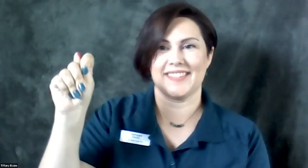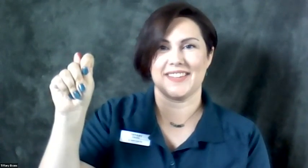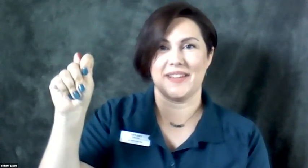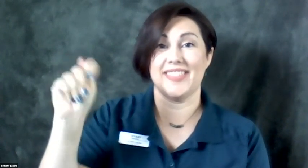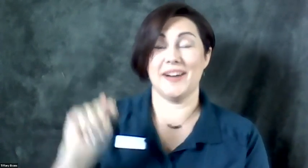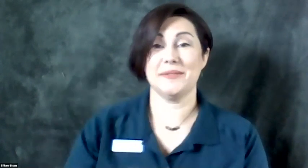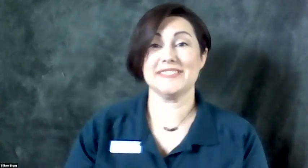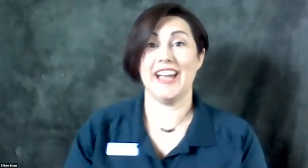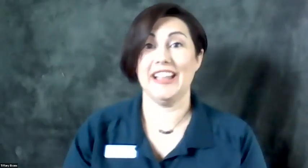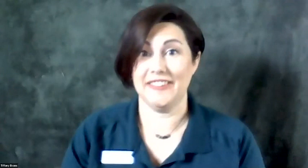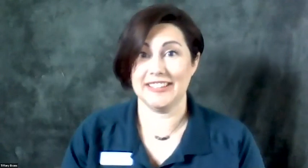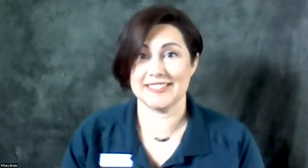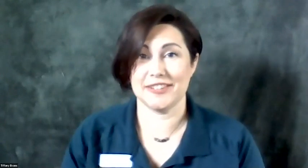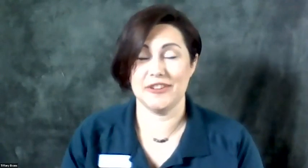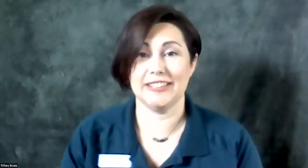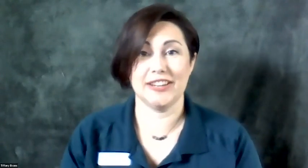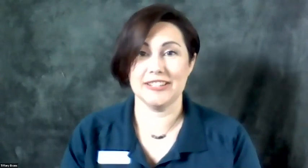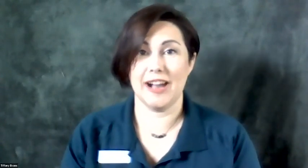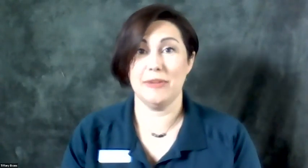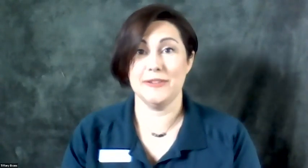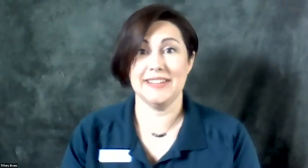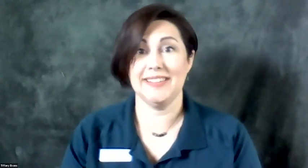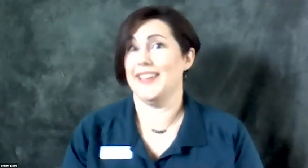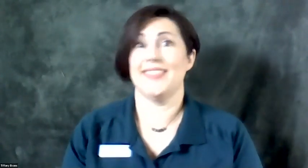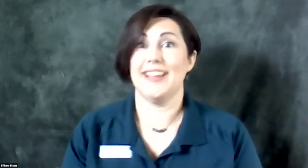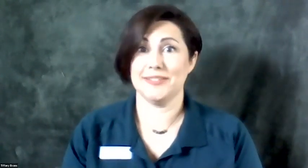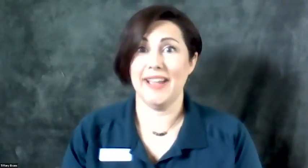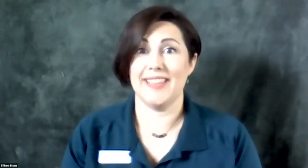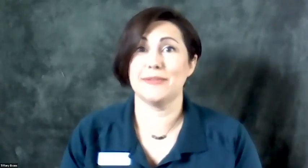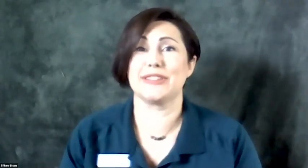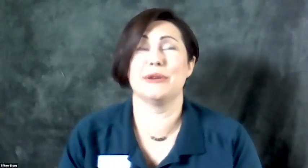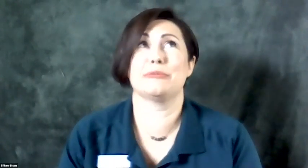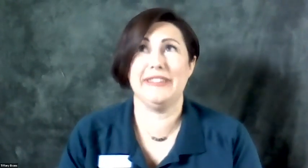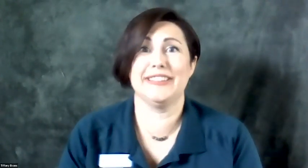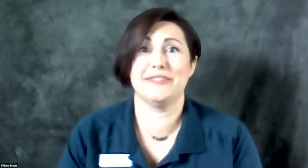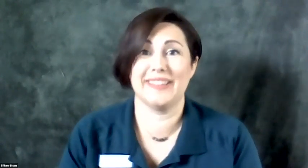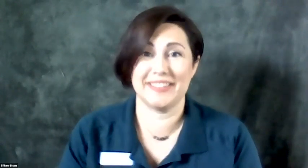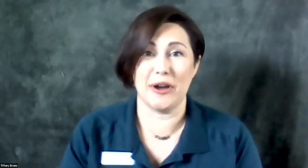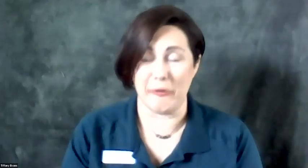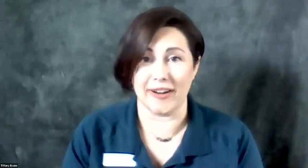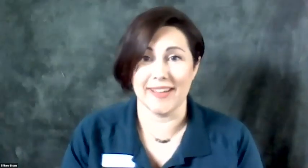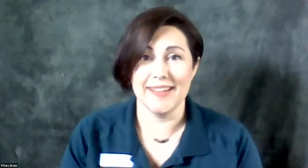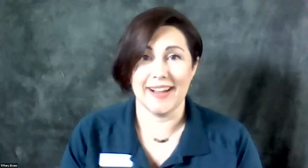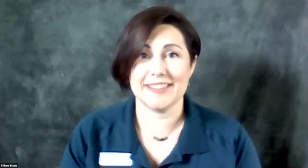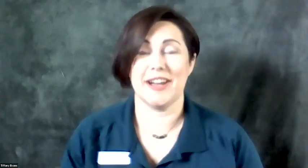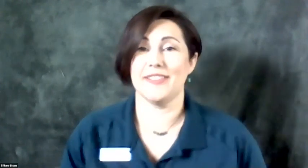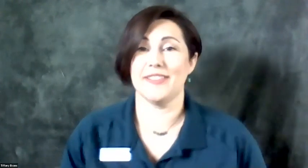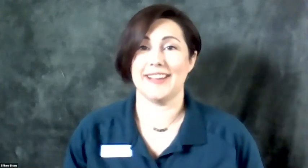Okay, that one was elephant. So if you got that great job. If you didn't, that's okay. That was a really, really long word. I just thought for the last,